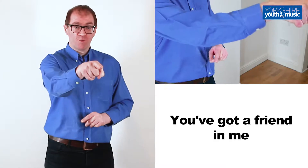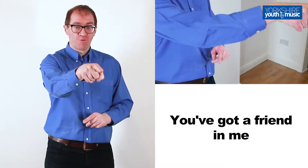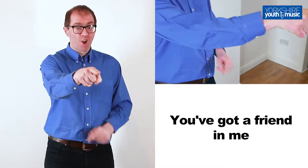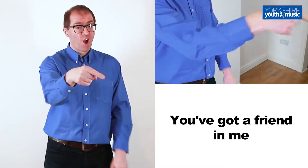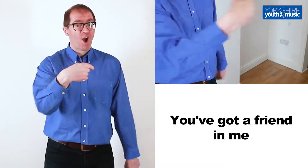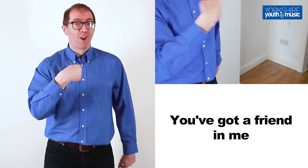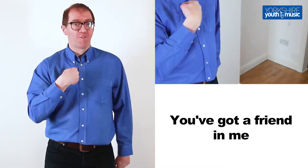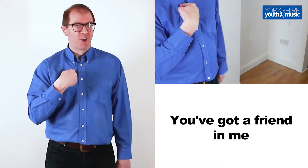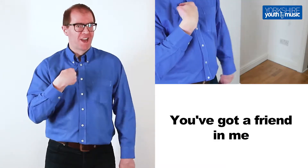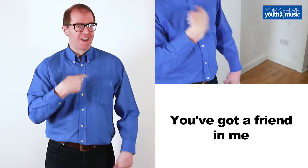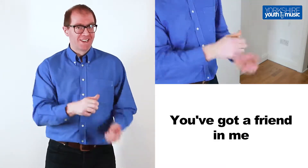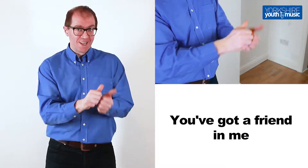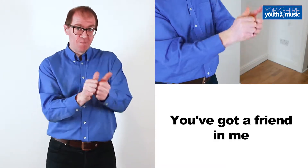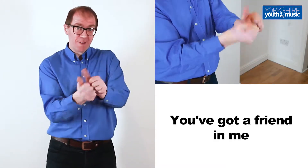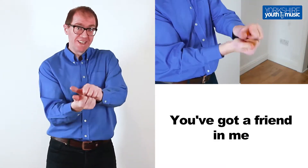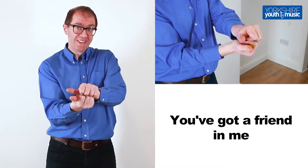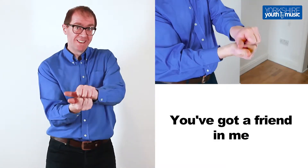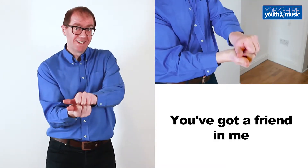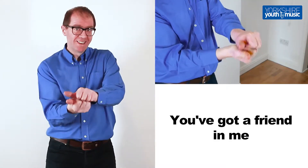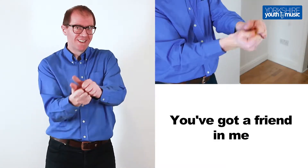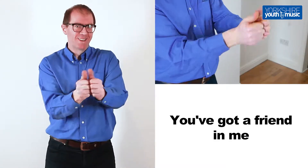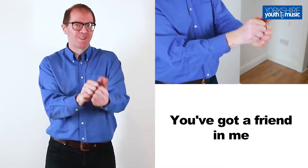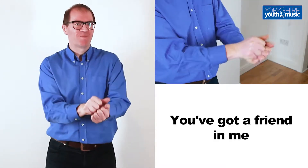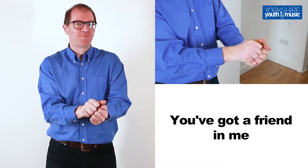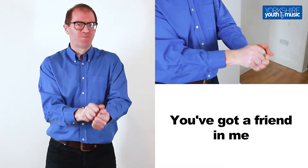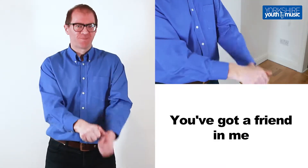You've got a friend in me